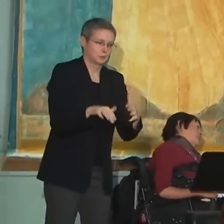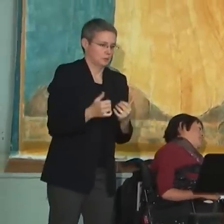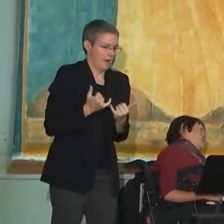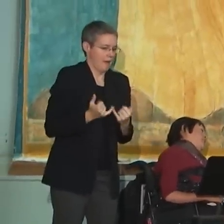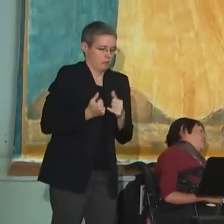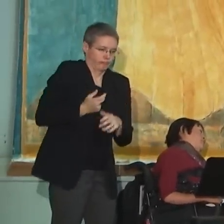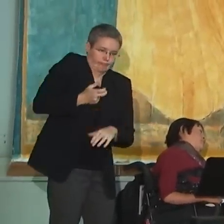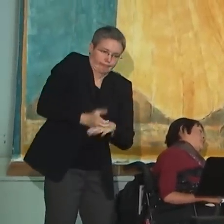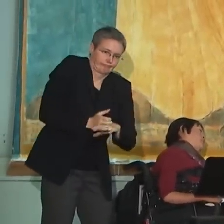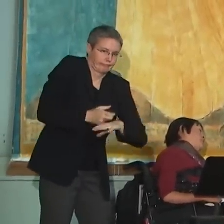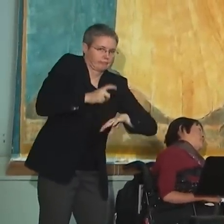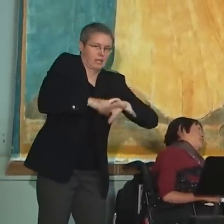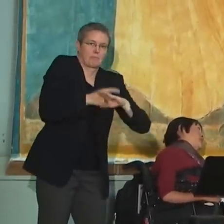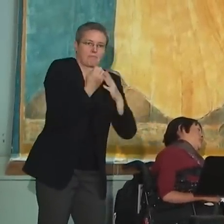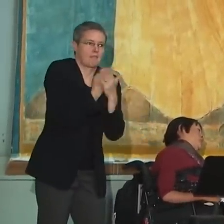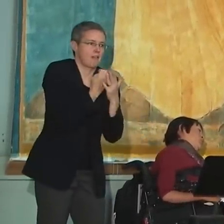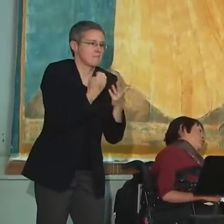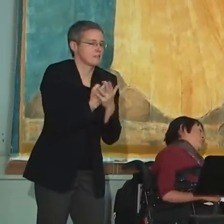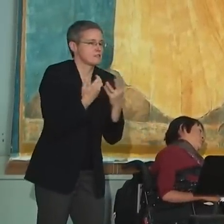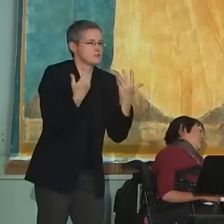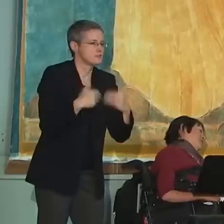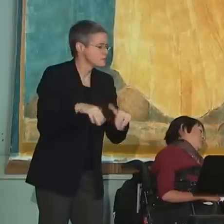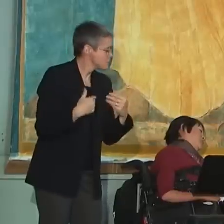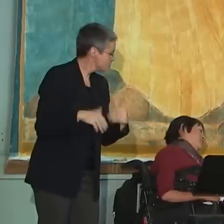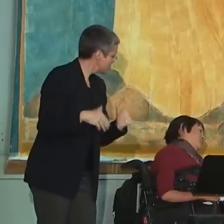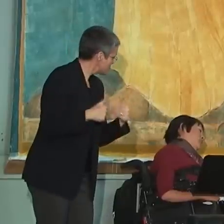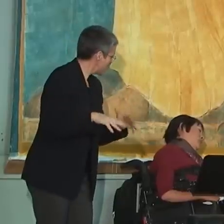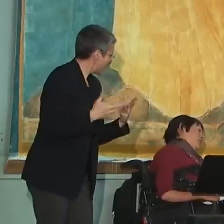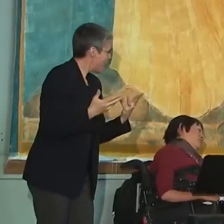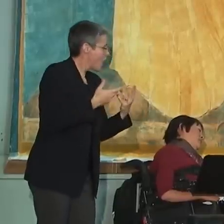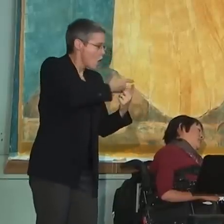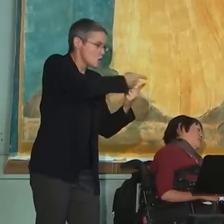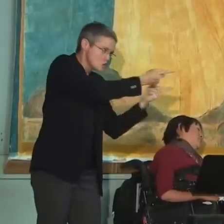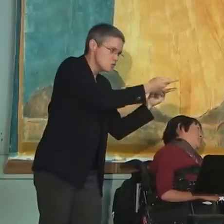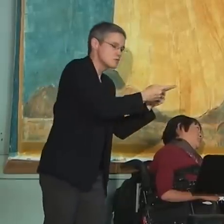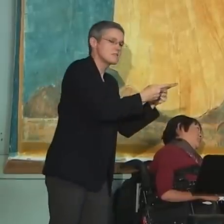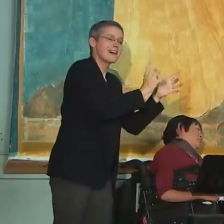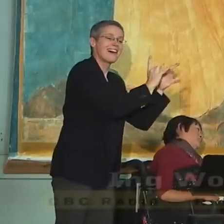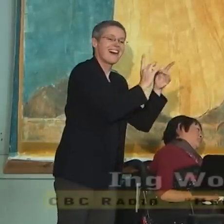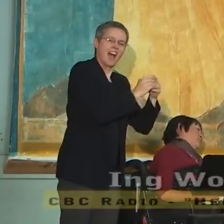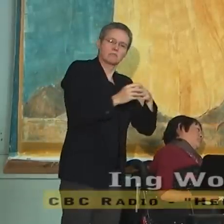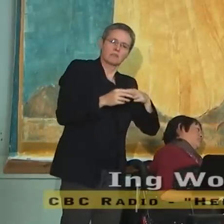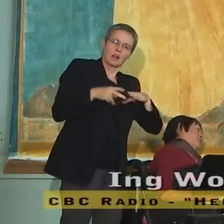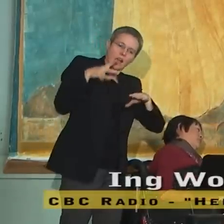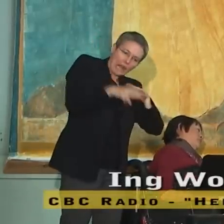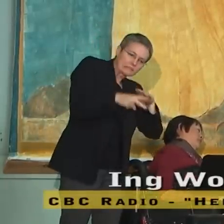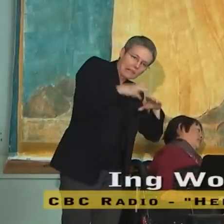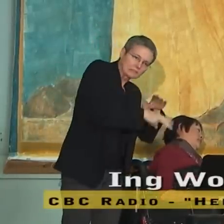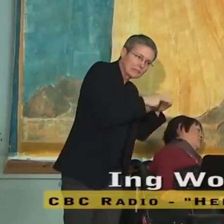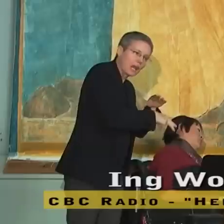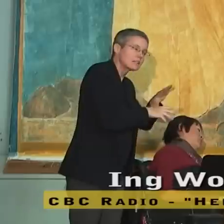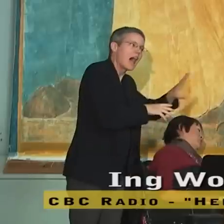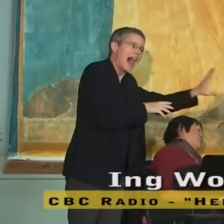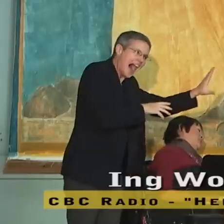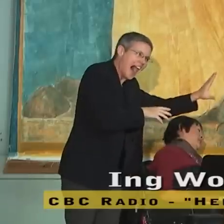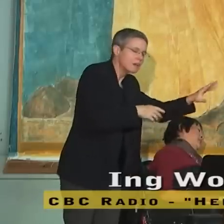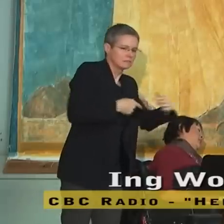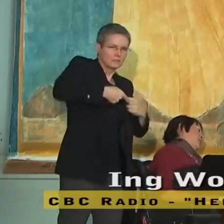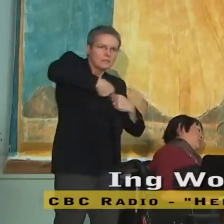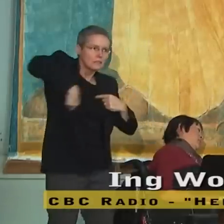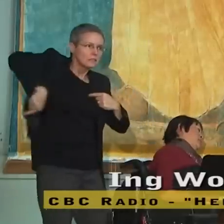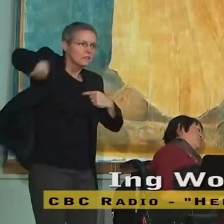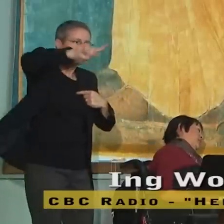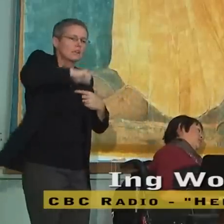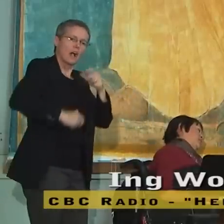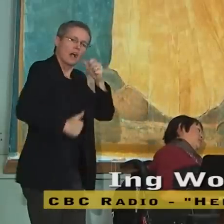areas, many of have made through peace payments on part of your platforms. Often it is the most vulnerable members of our society who are first to be